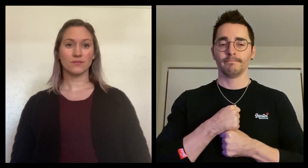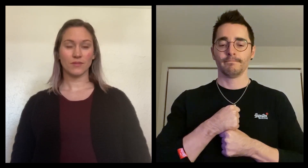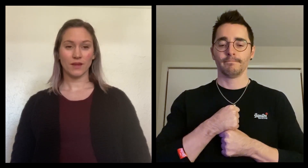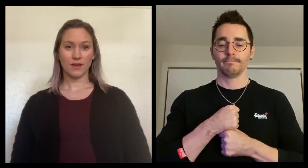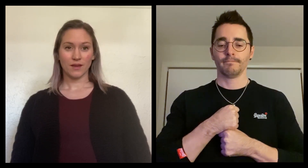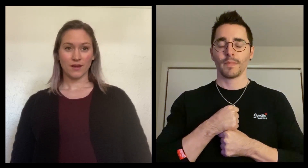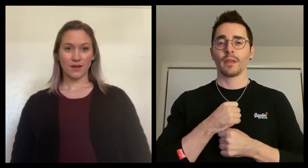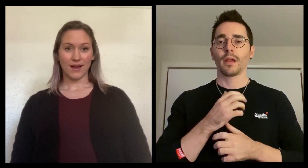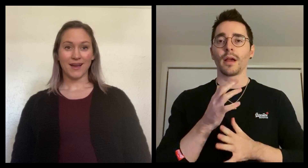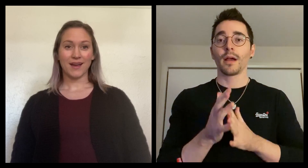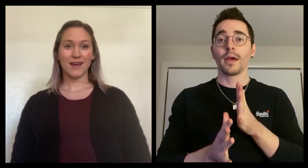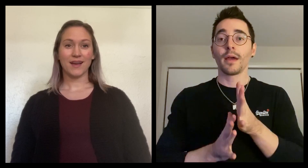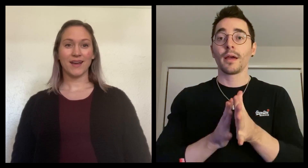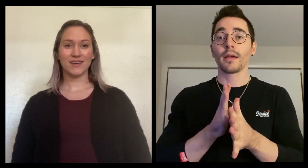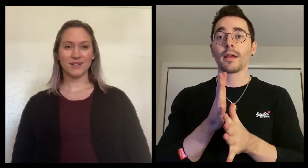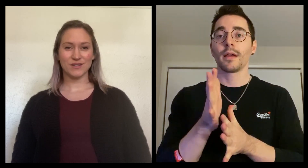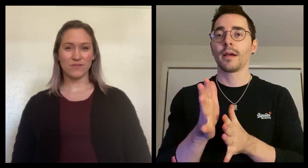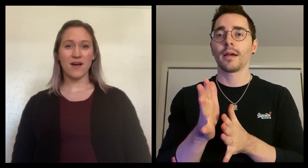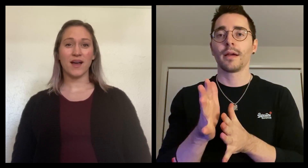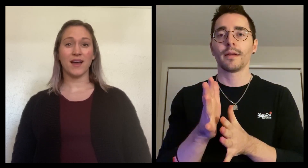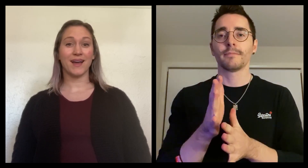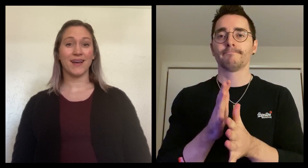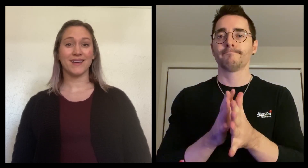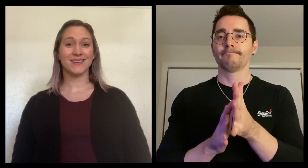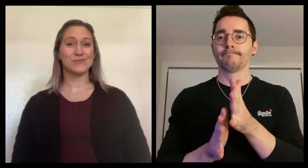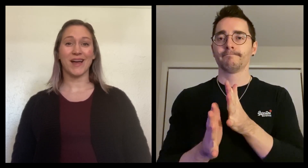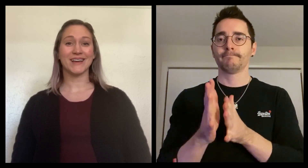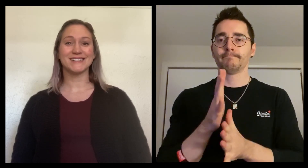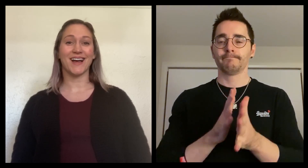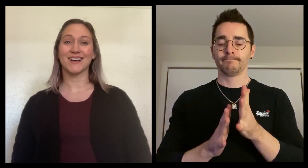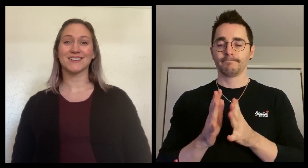I can bite my tongue